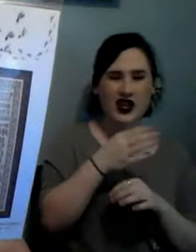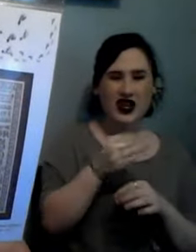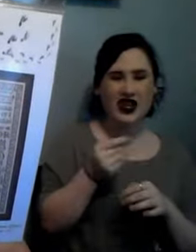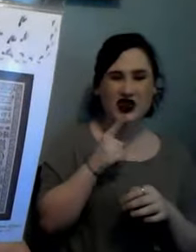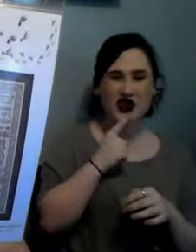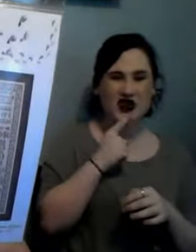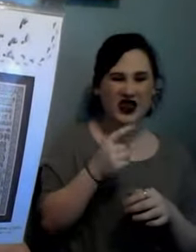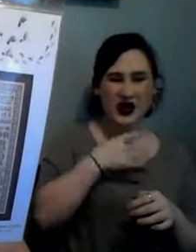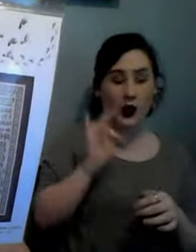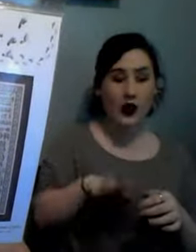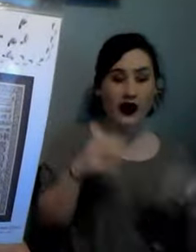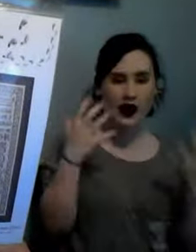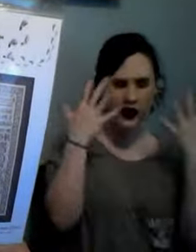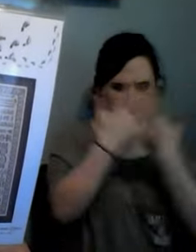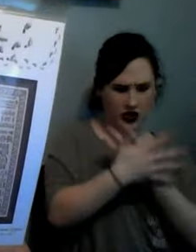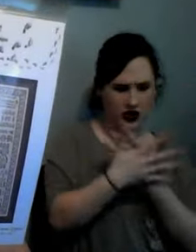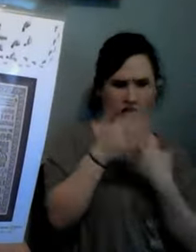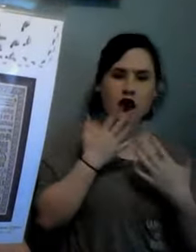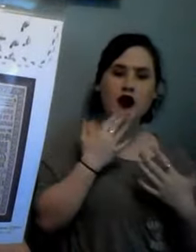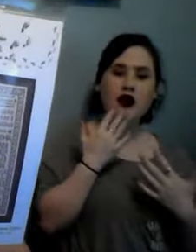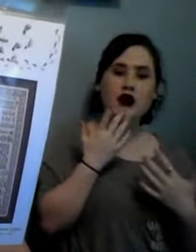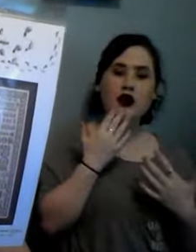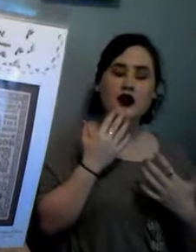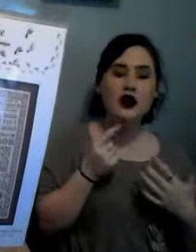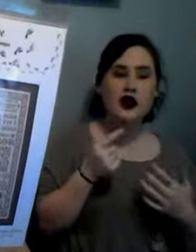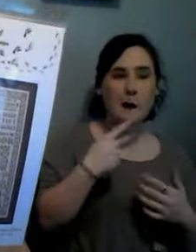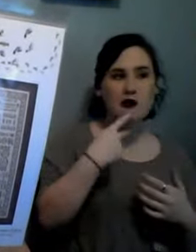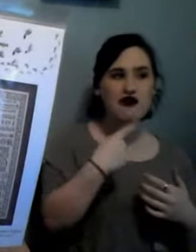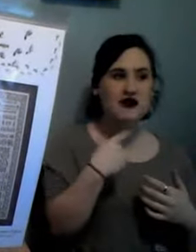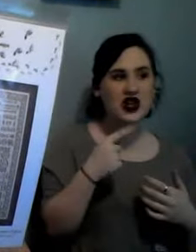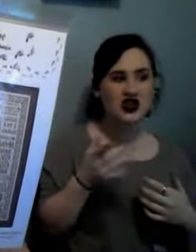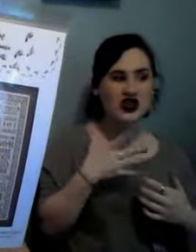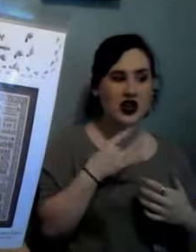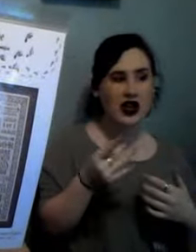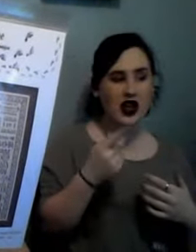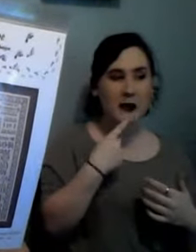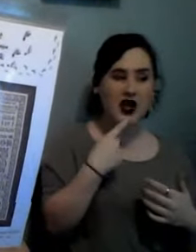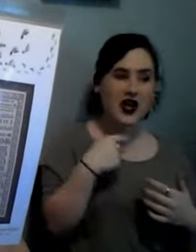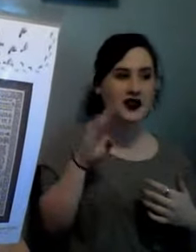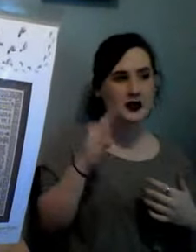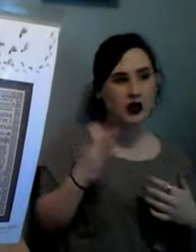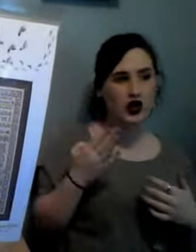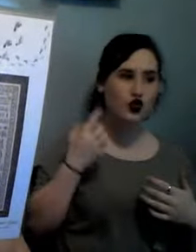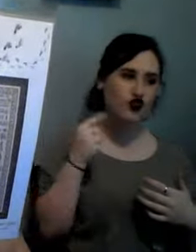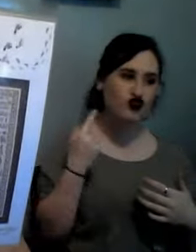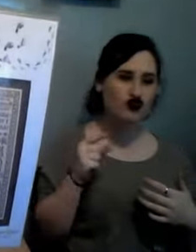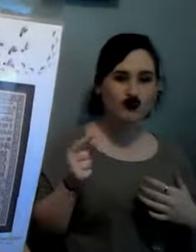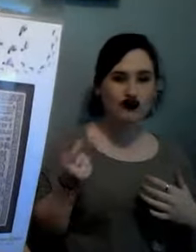pink I like pinks and blues and greens so if anybody has any suggestions on